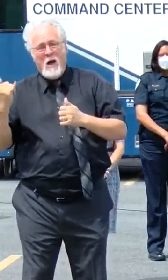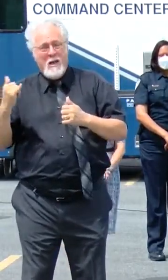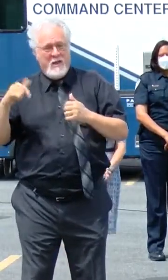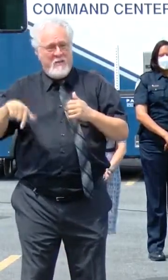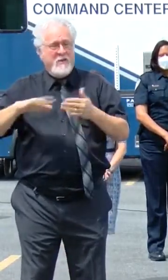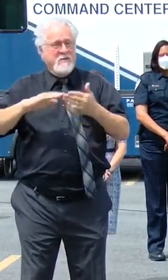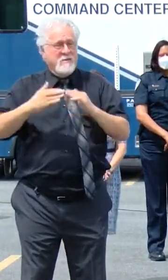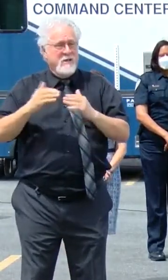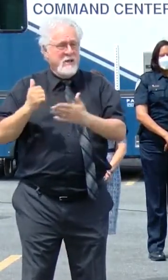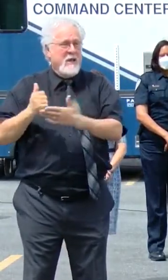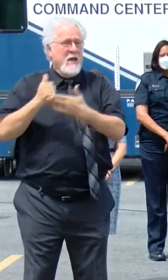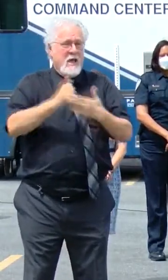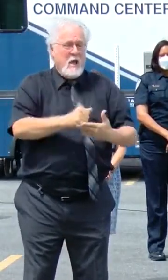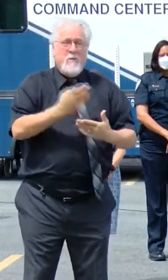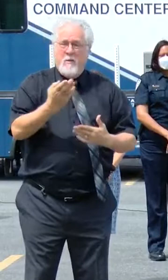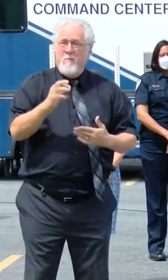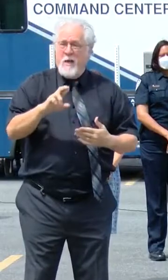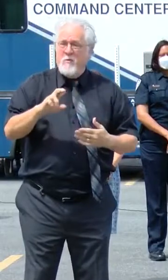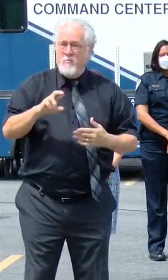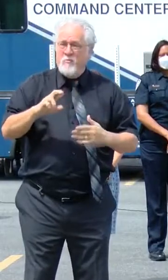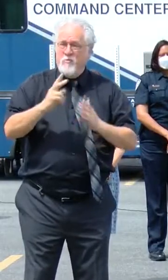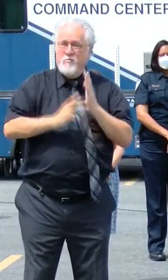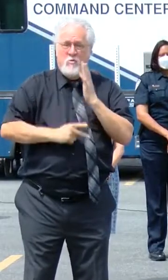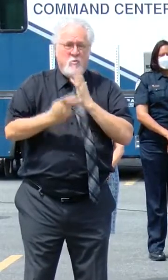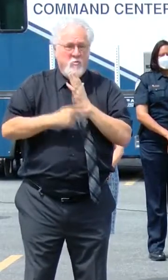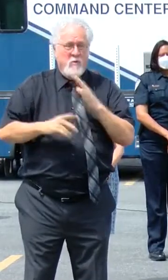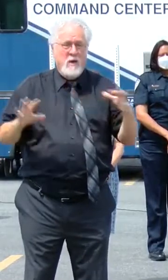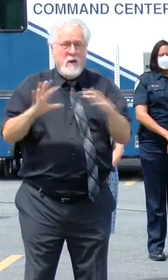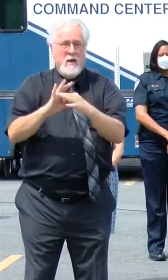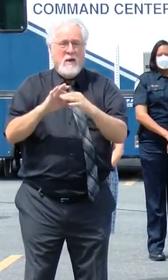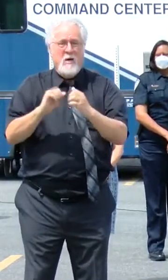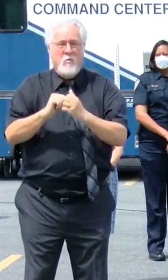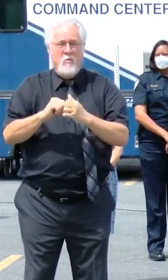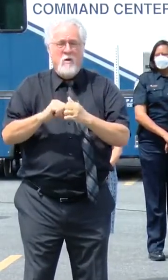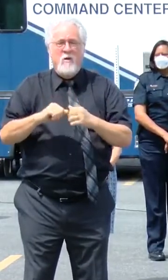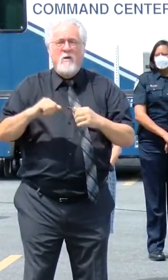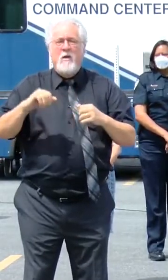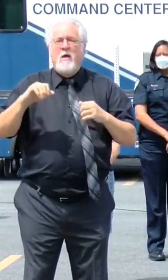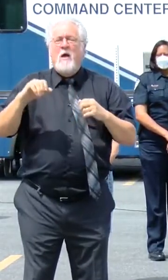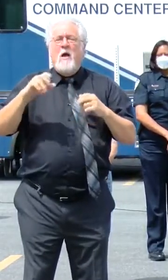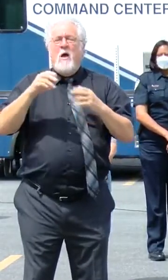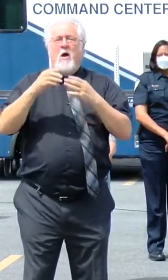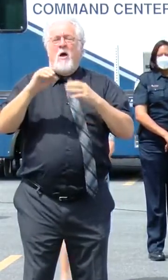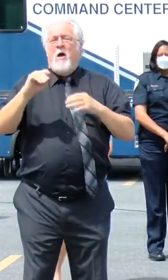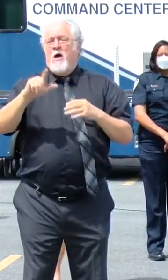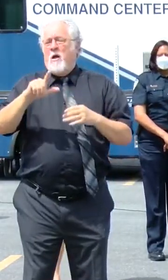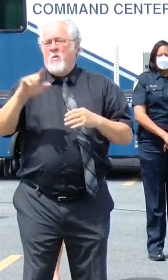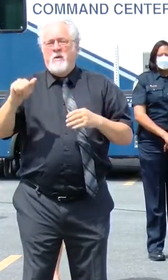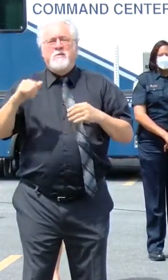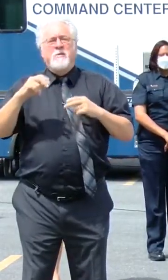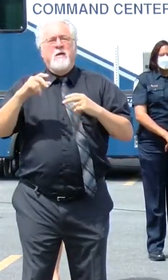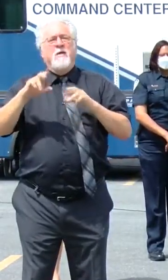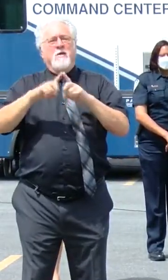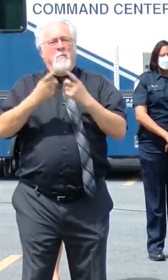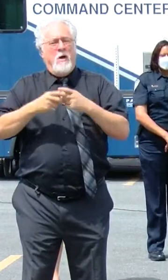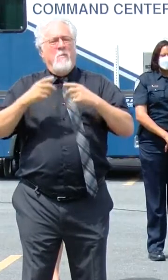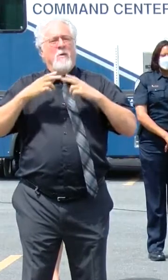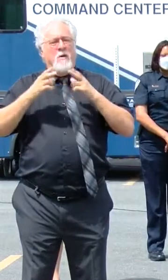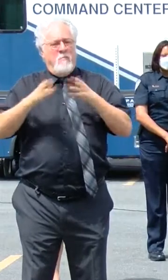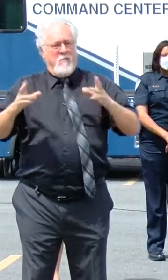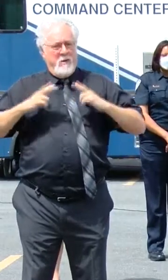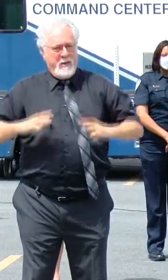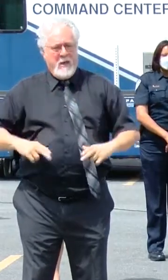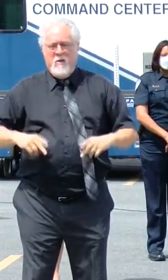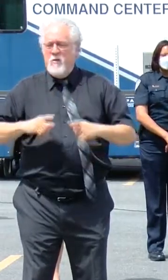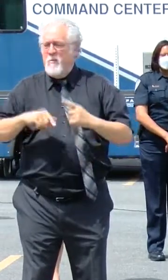city's Healthy Baton Rouge Initiative has linked with LDH Office of Public Health to better study and understand